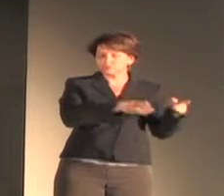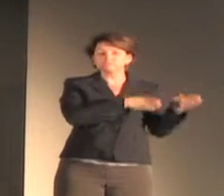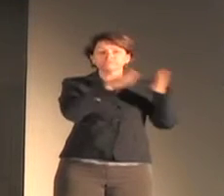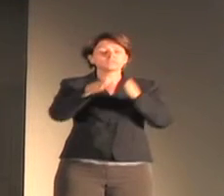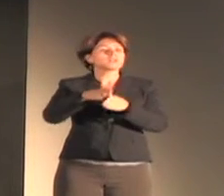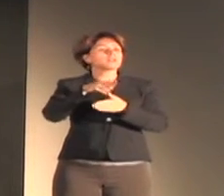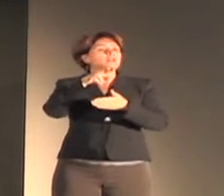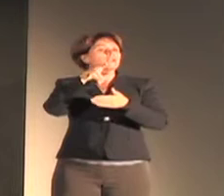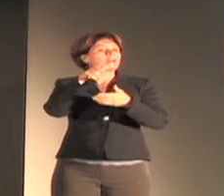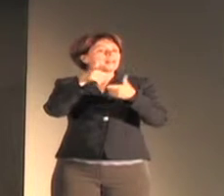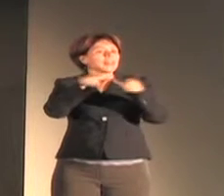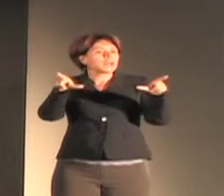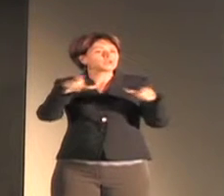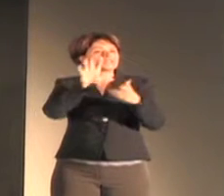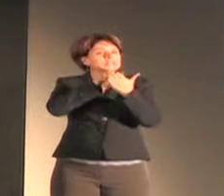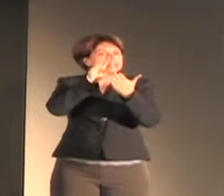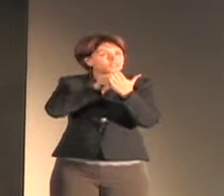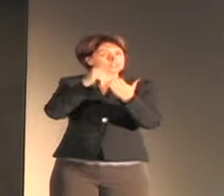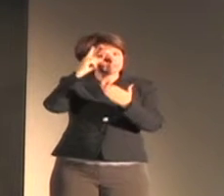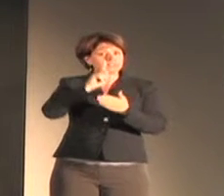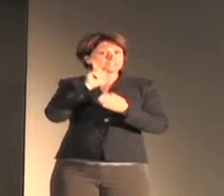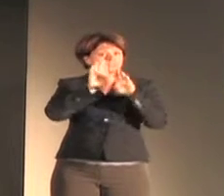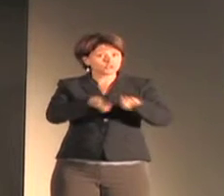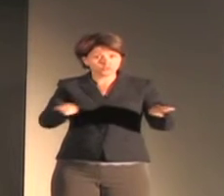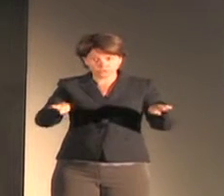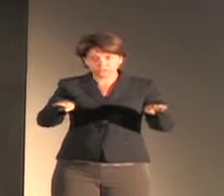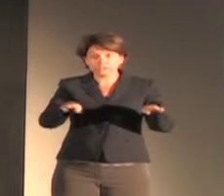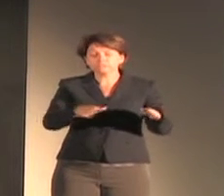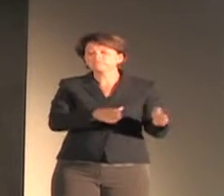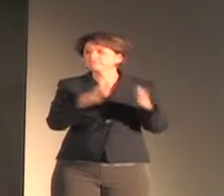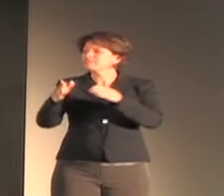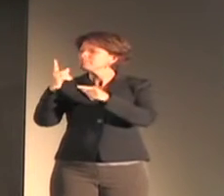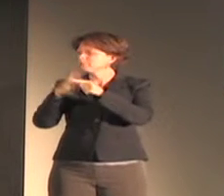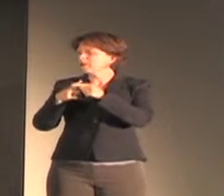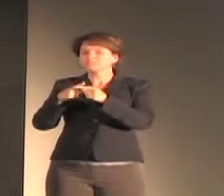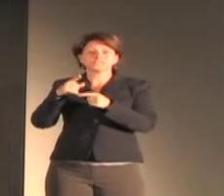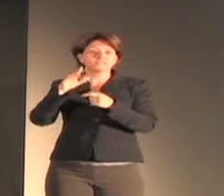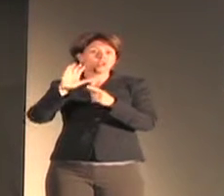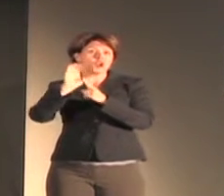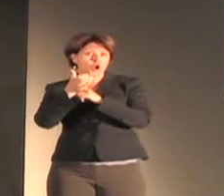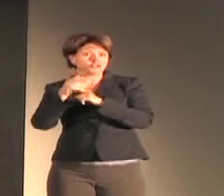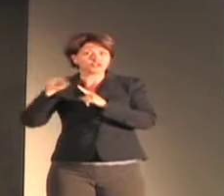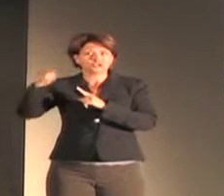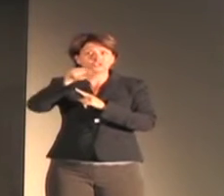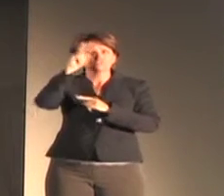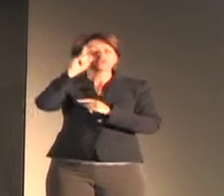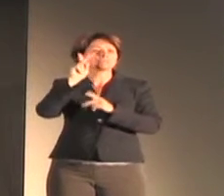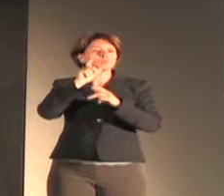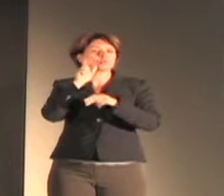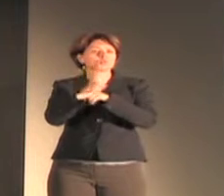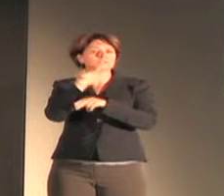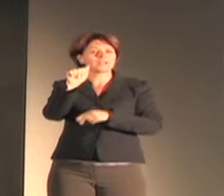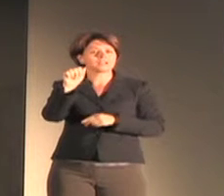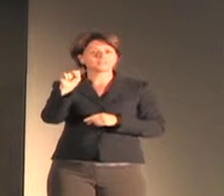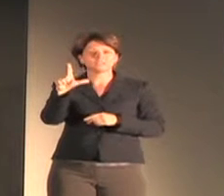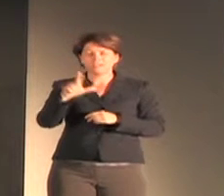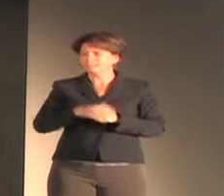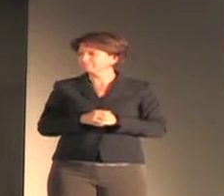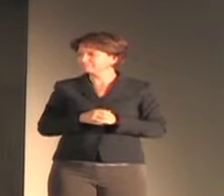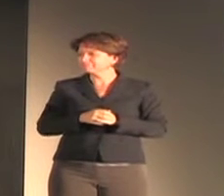in Deaf children, and on the shared culture of ASL speakers. The thread that runs through these